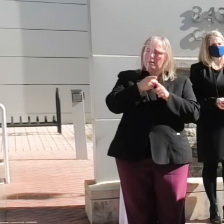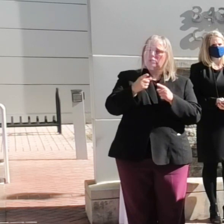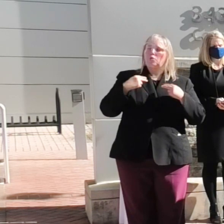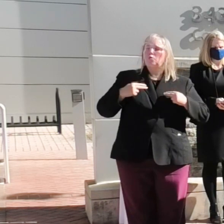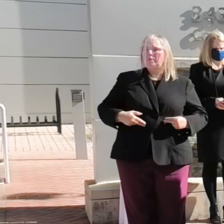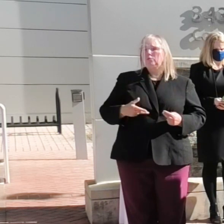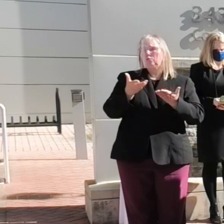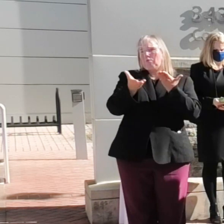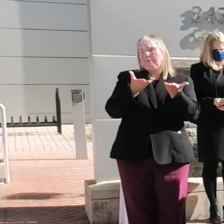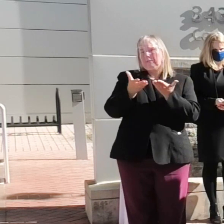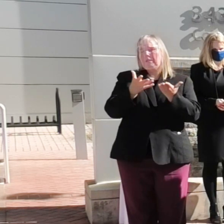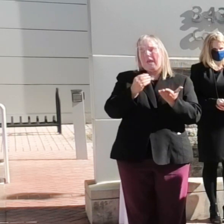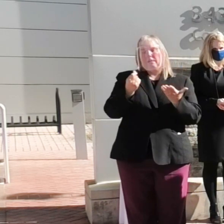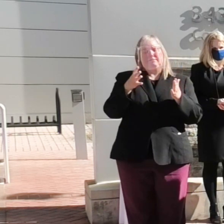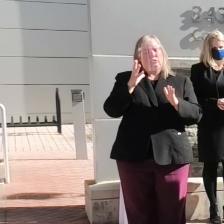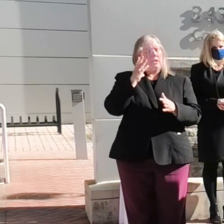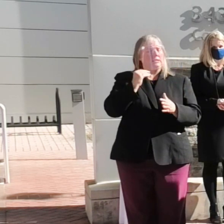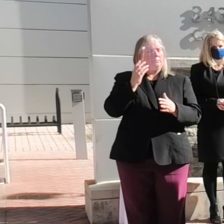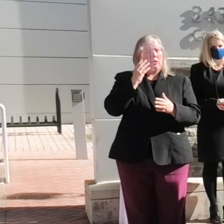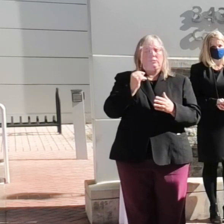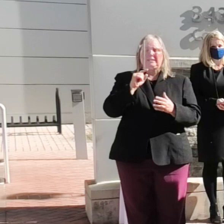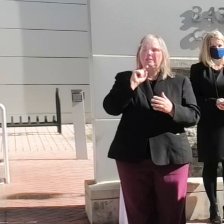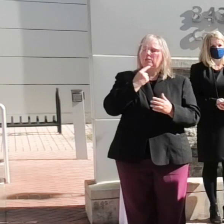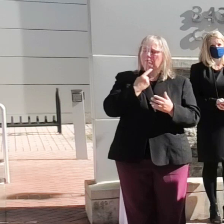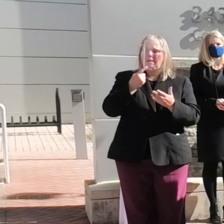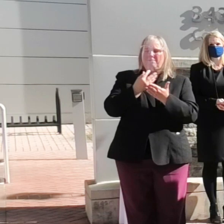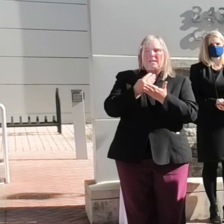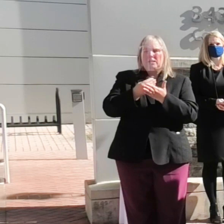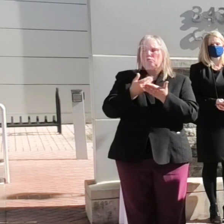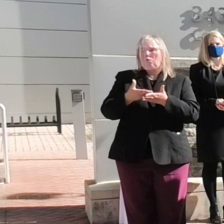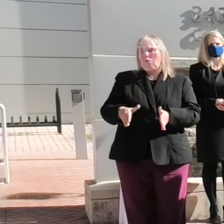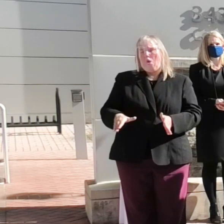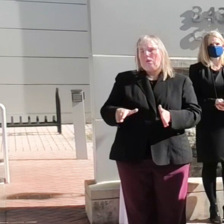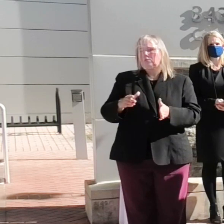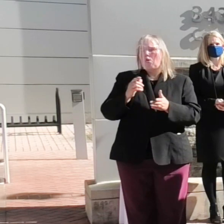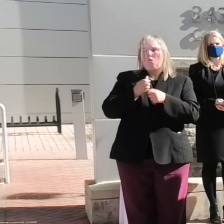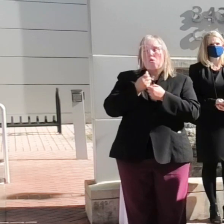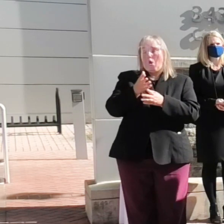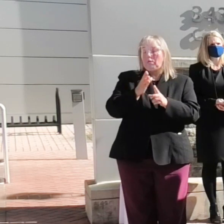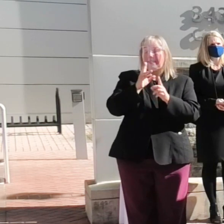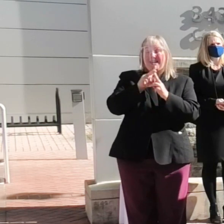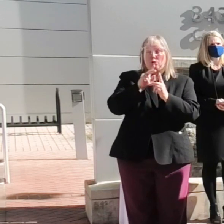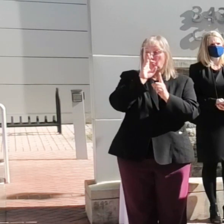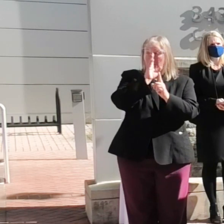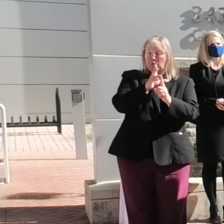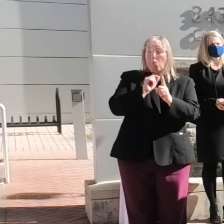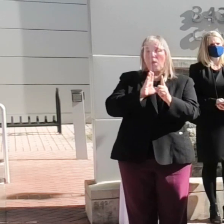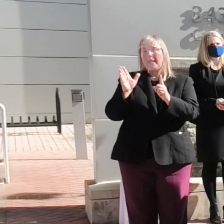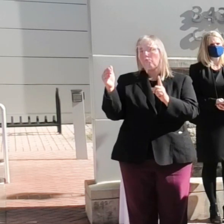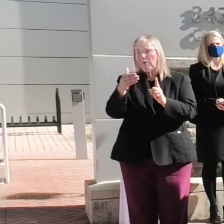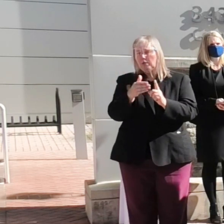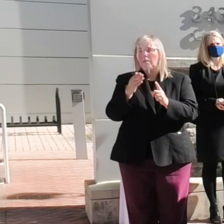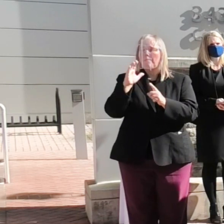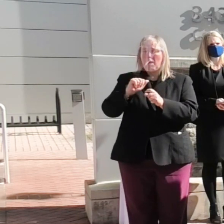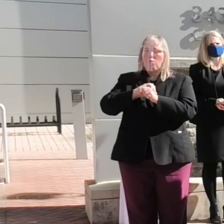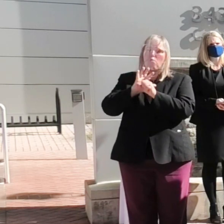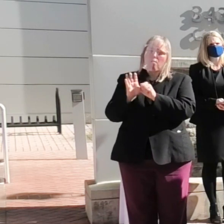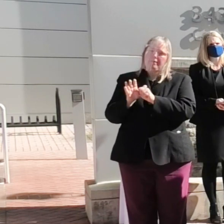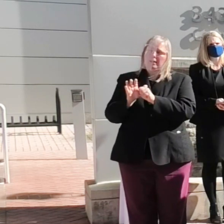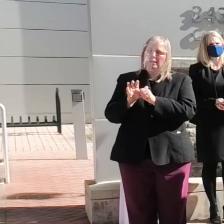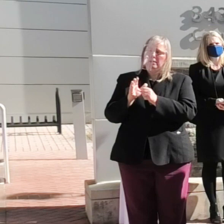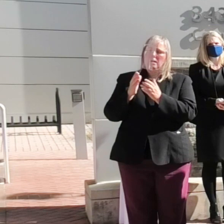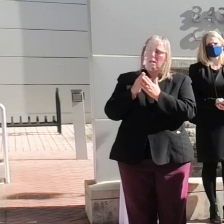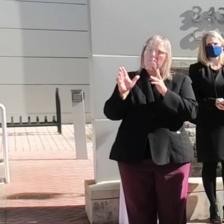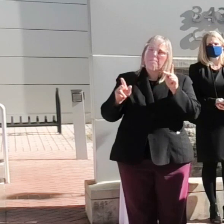services and have experienced significant financial loss caused directly or indirectly by the COVID-19